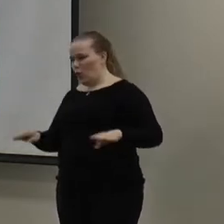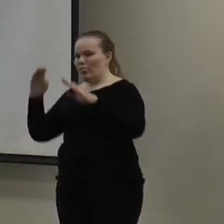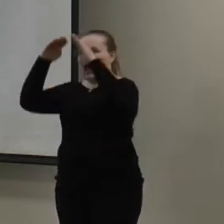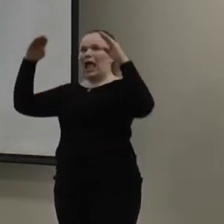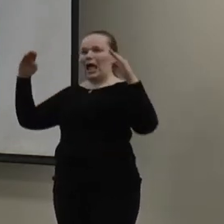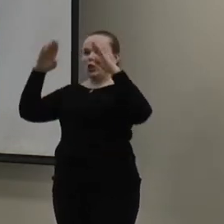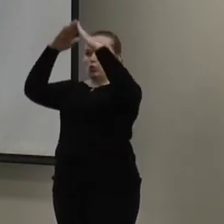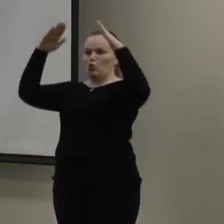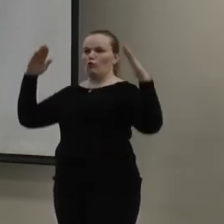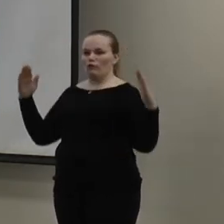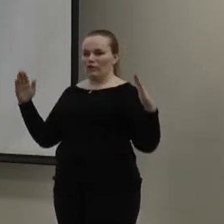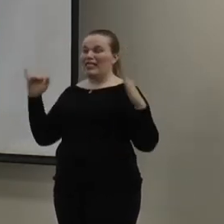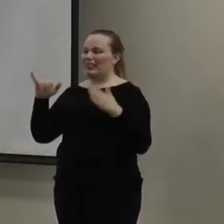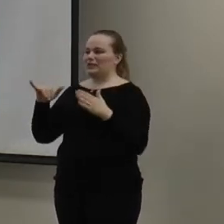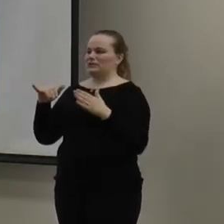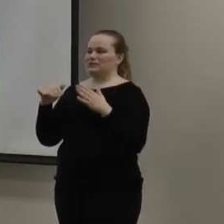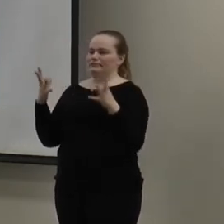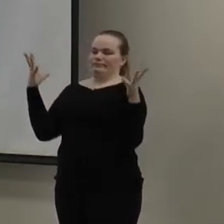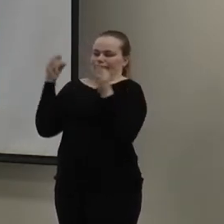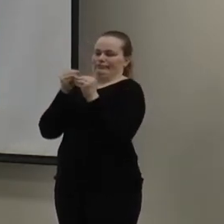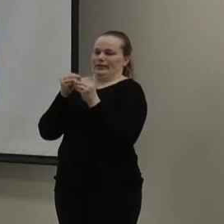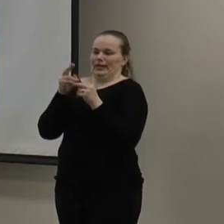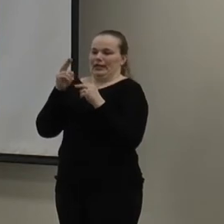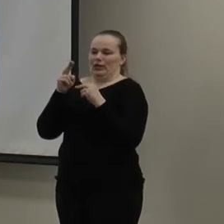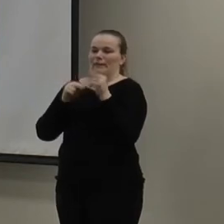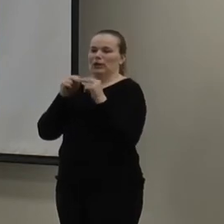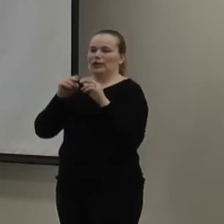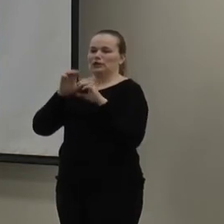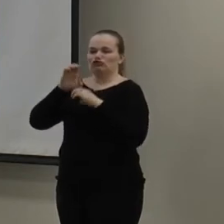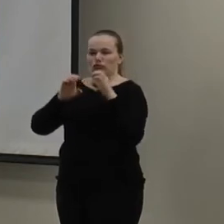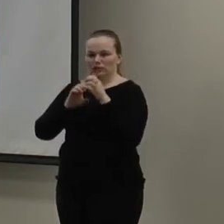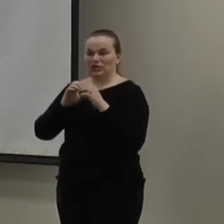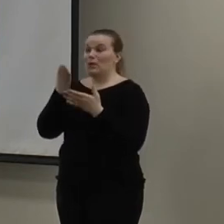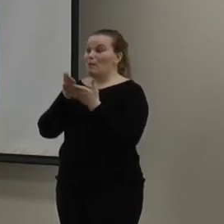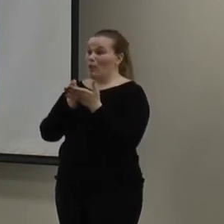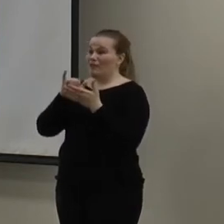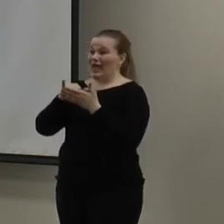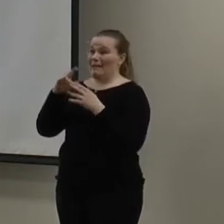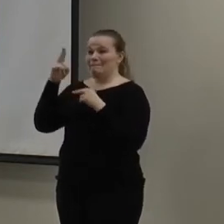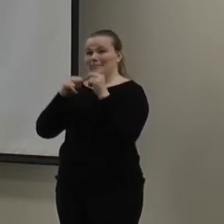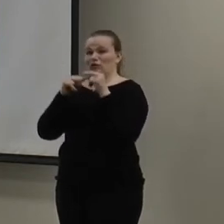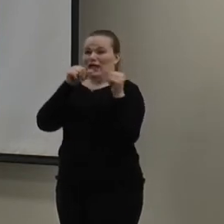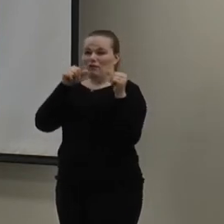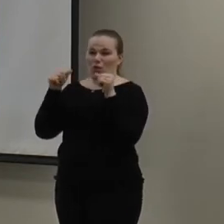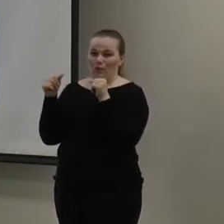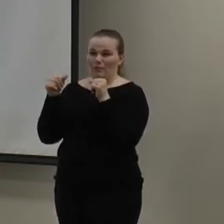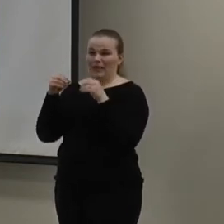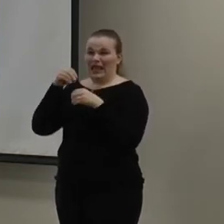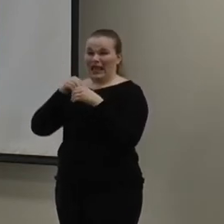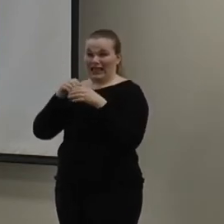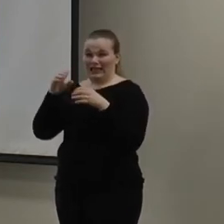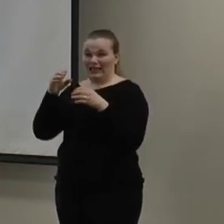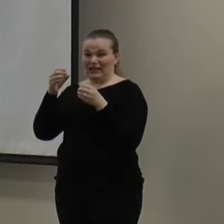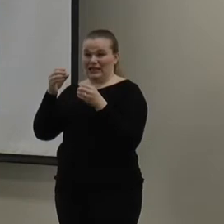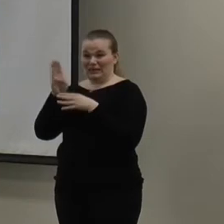attic, your roof. And that's basically what constructs your building. So, as part of the building envelope, in the industry, we say you want a